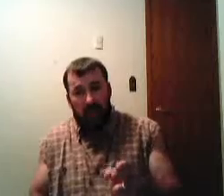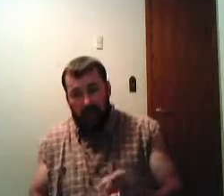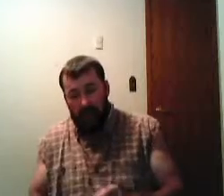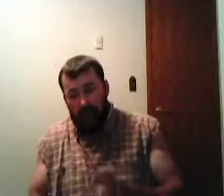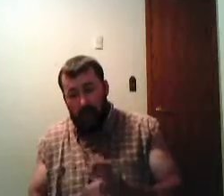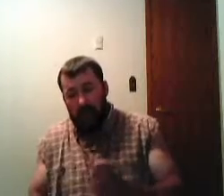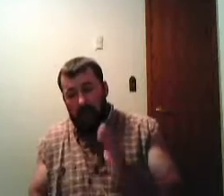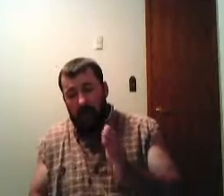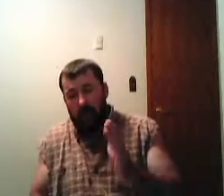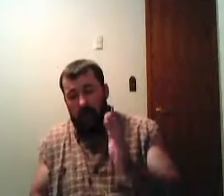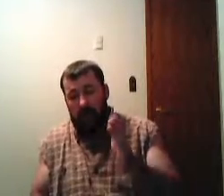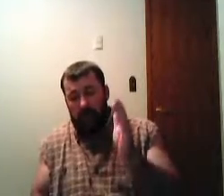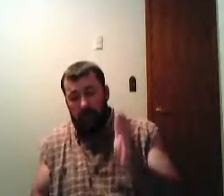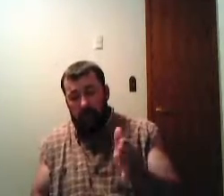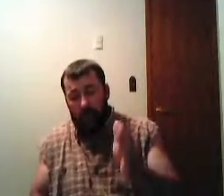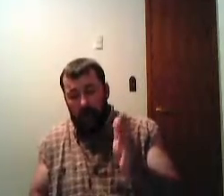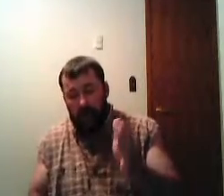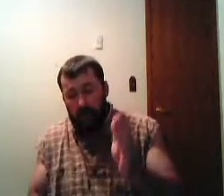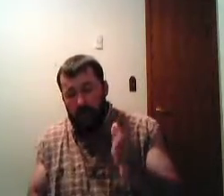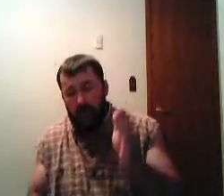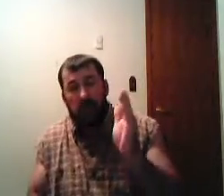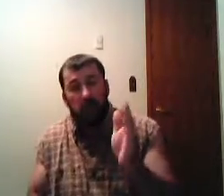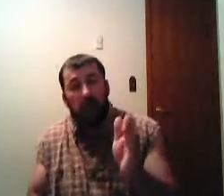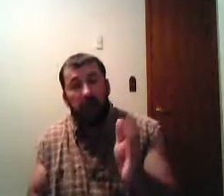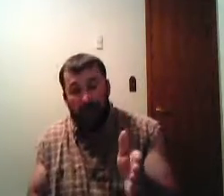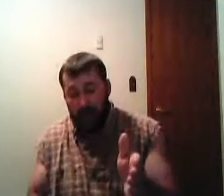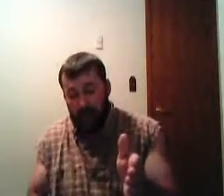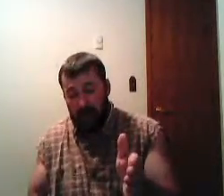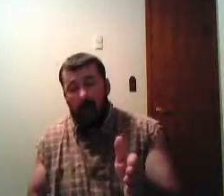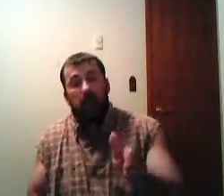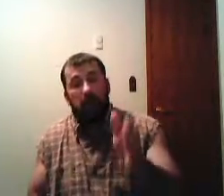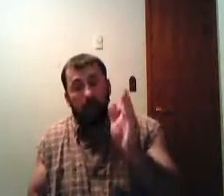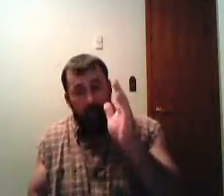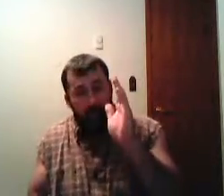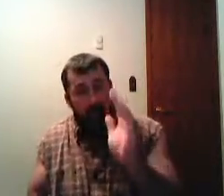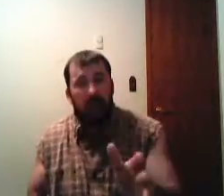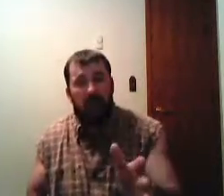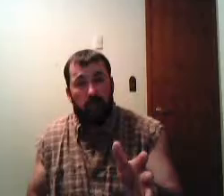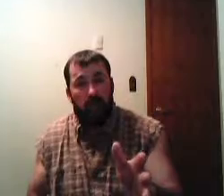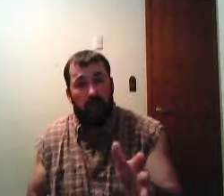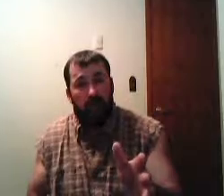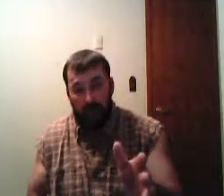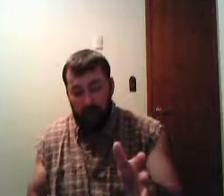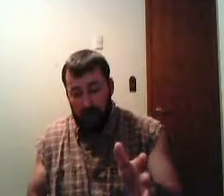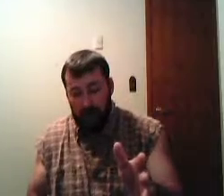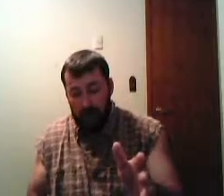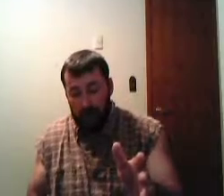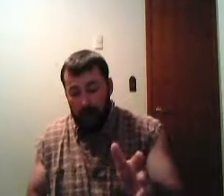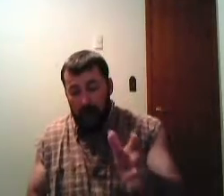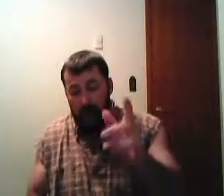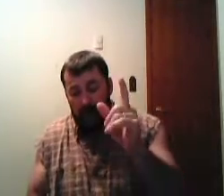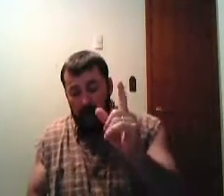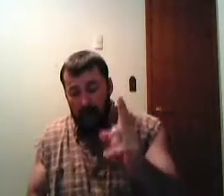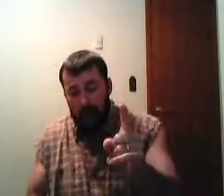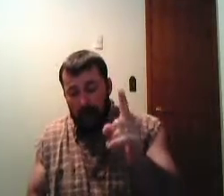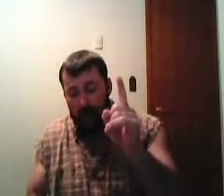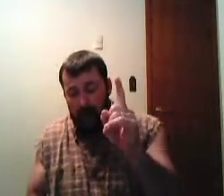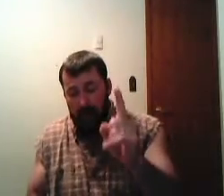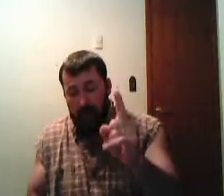for unto us a child is born unto us a son is given it's talking about Jesus right there and the government shall be